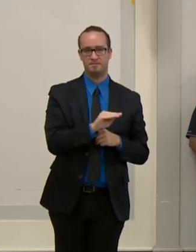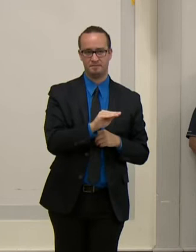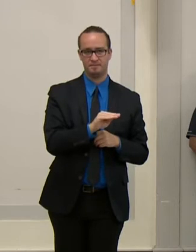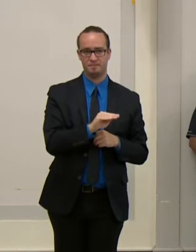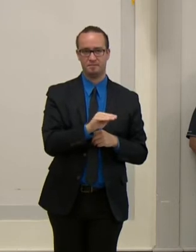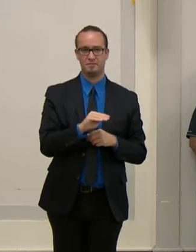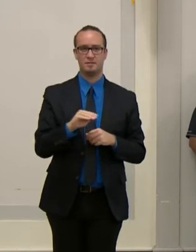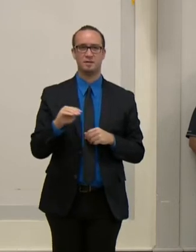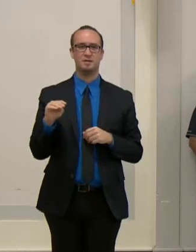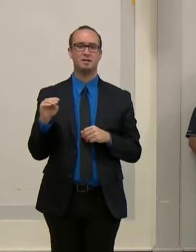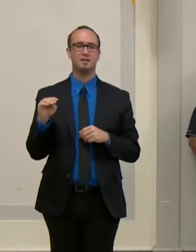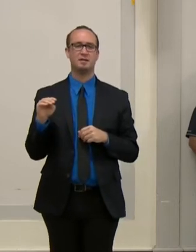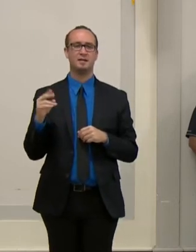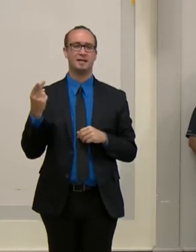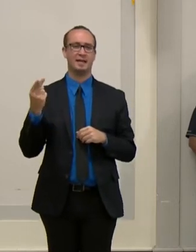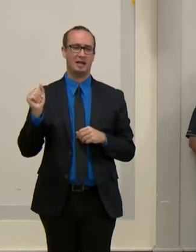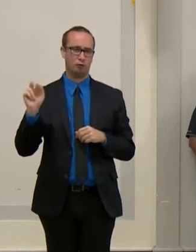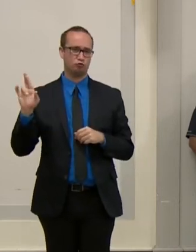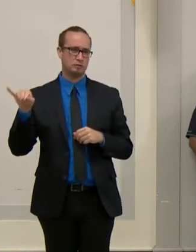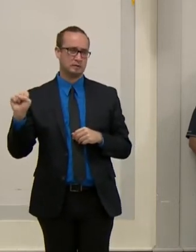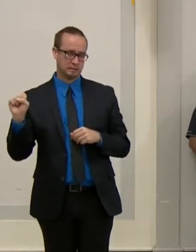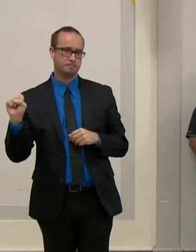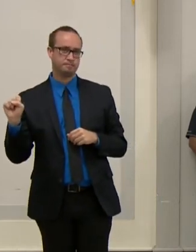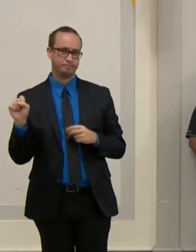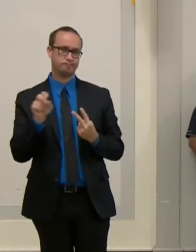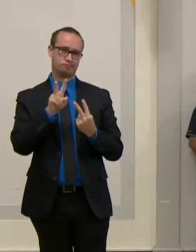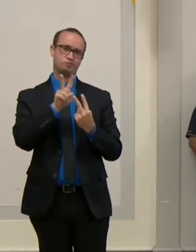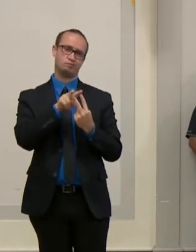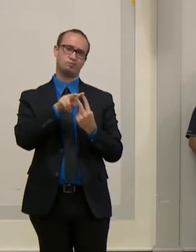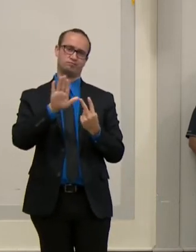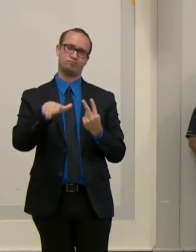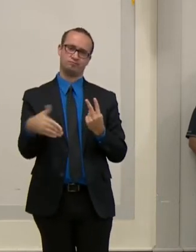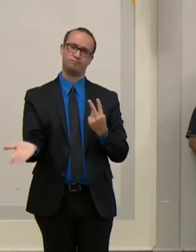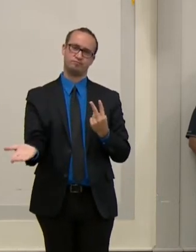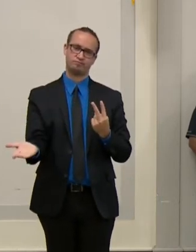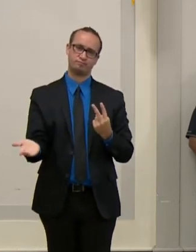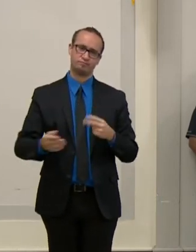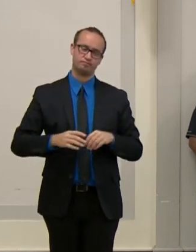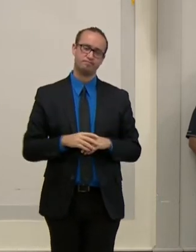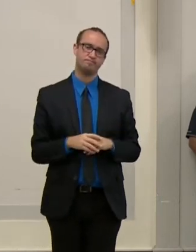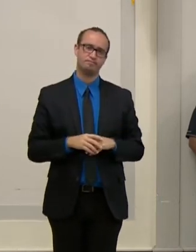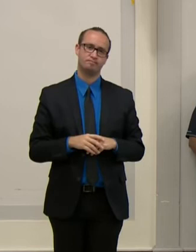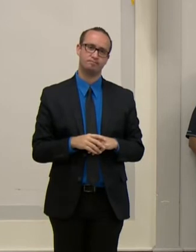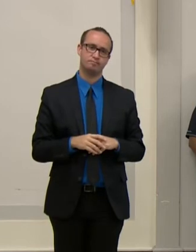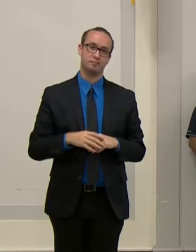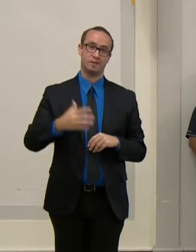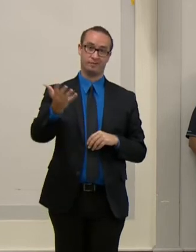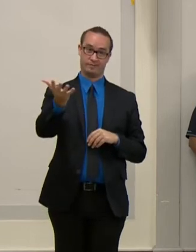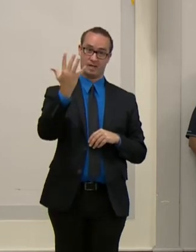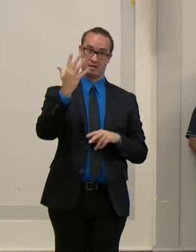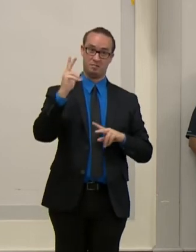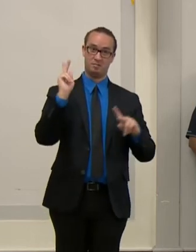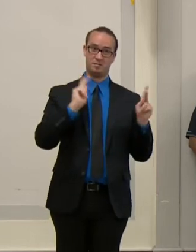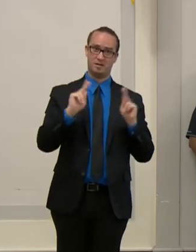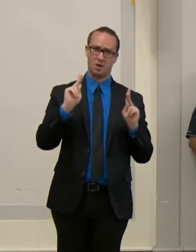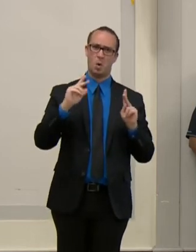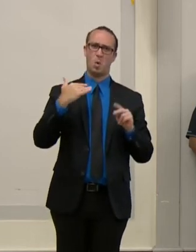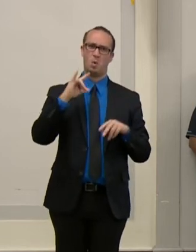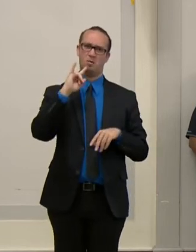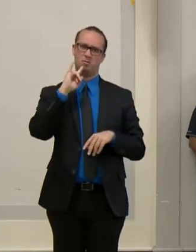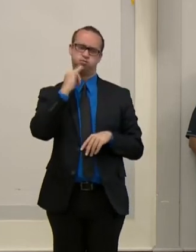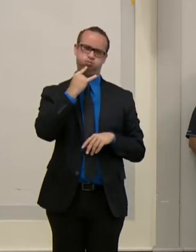the seven rescued victims, five have been discharged. One remains in critical but stable condition,